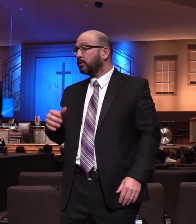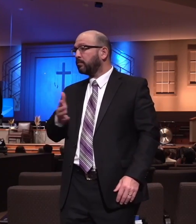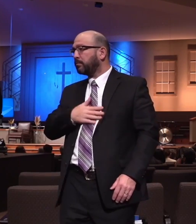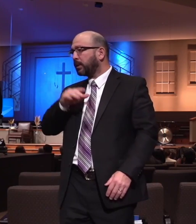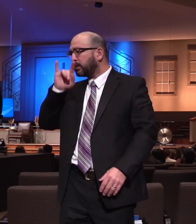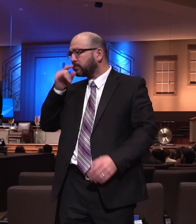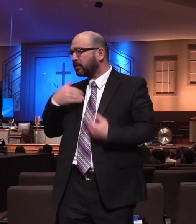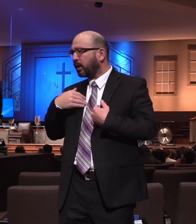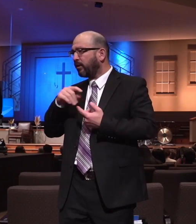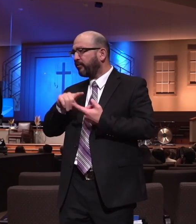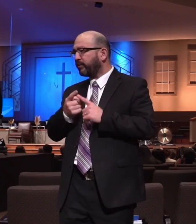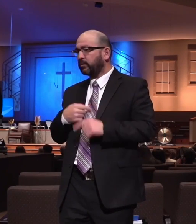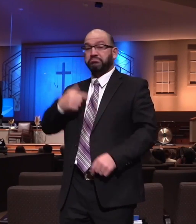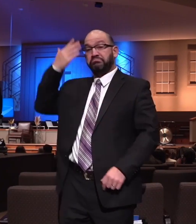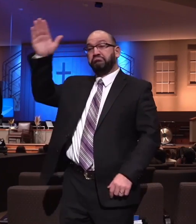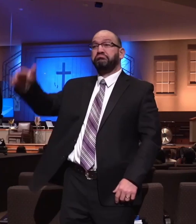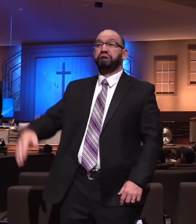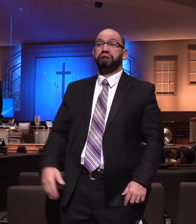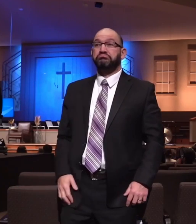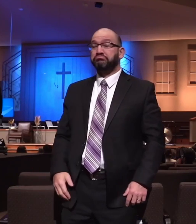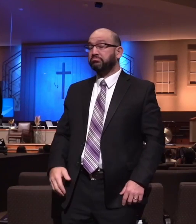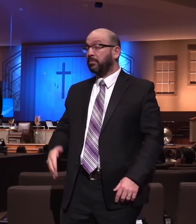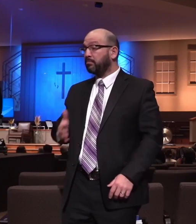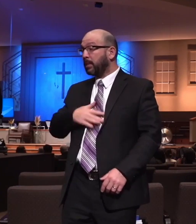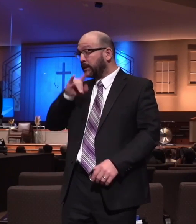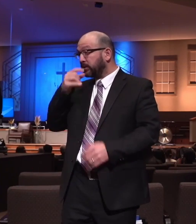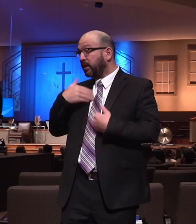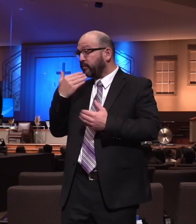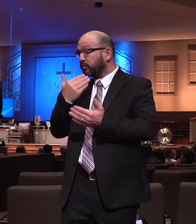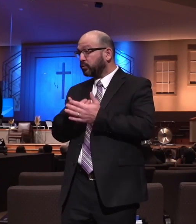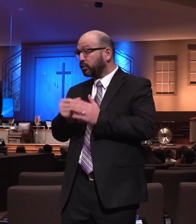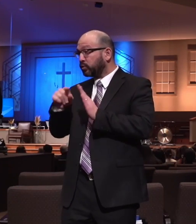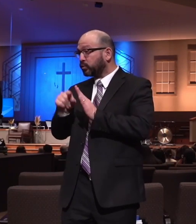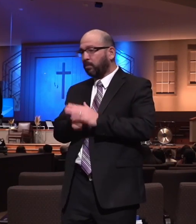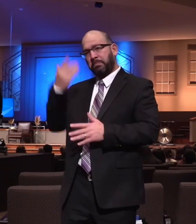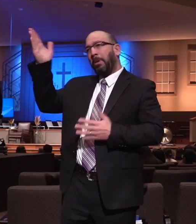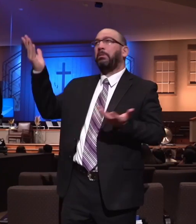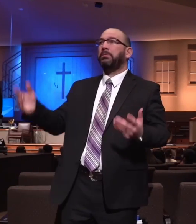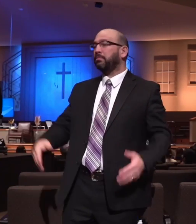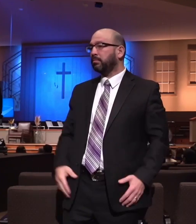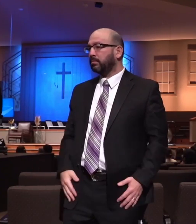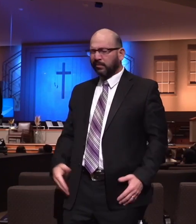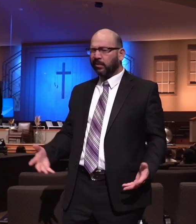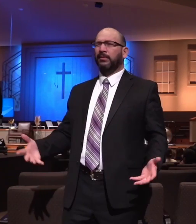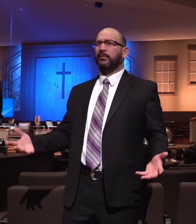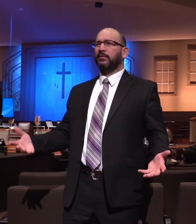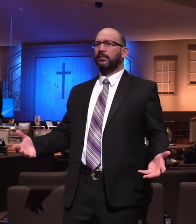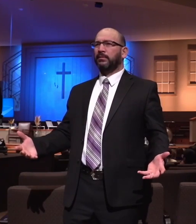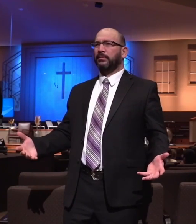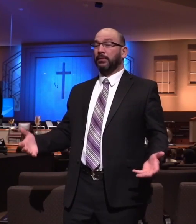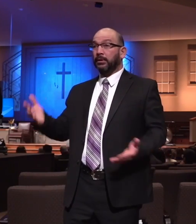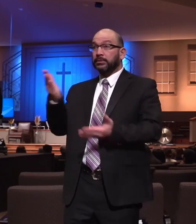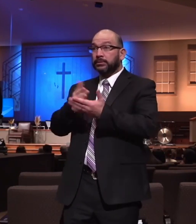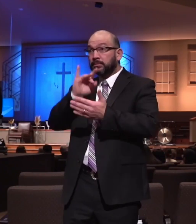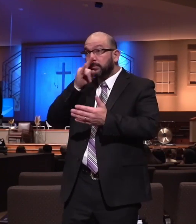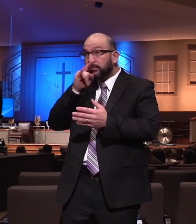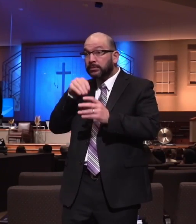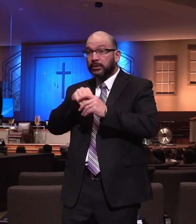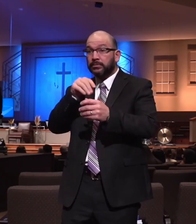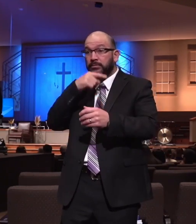They don't know how their grades are. Our parents are better than most. But some parents, I'm told in public schools, some of the public school teachers say, the parents don't